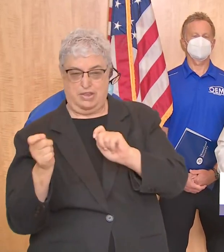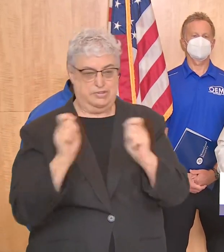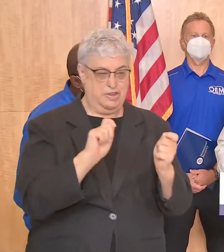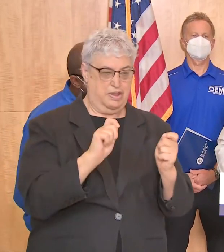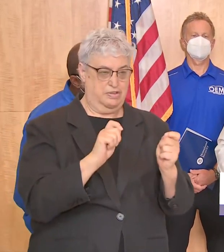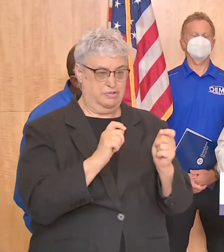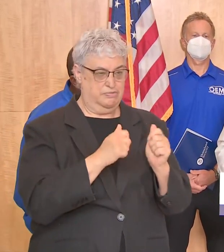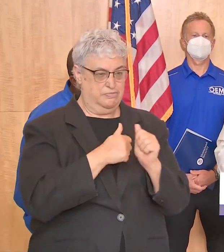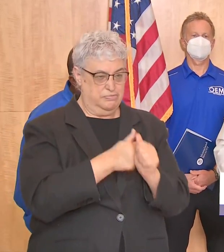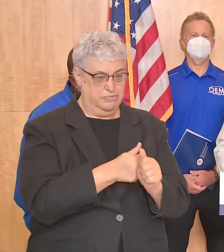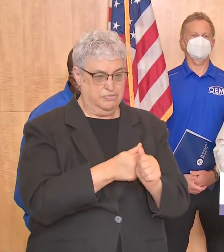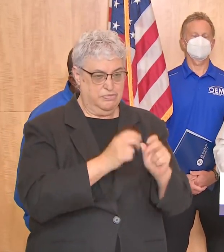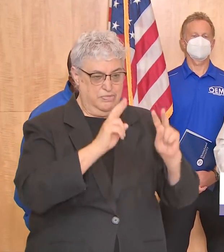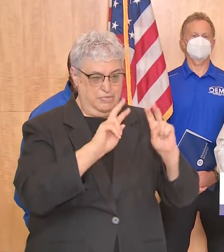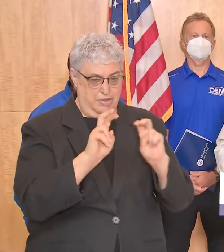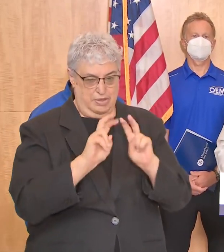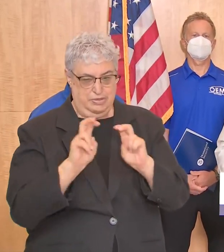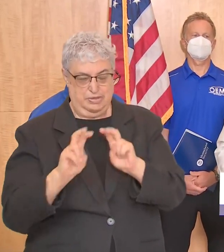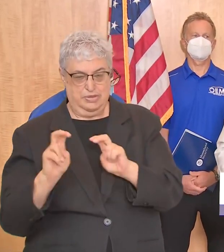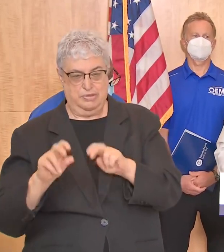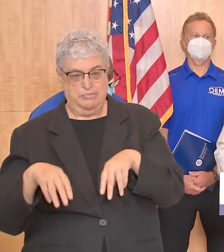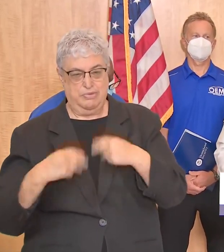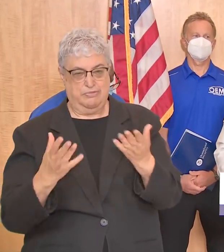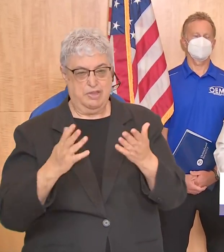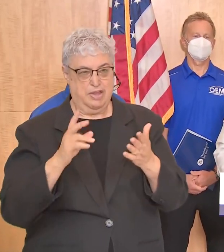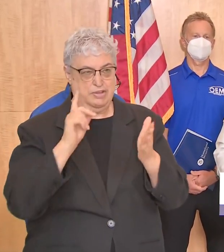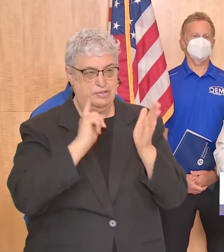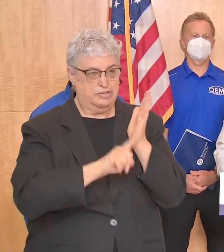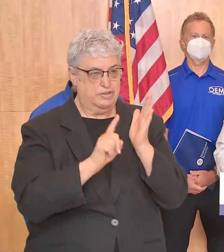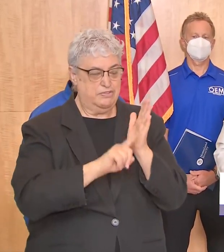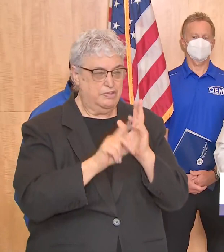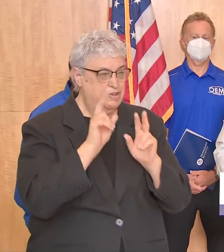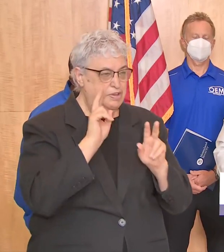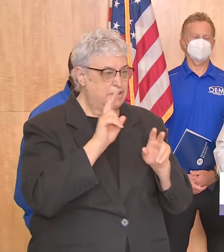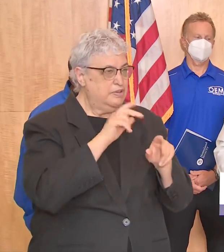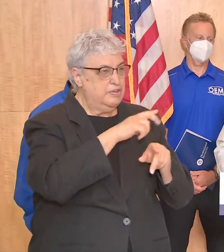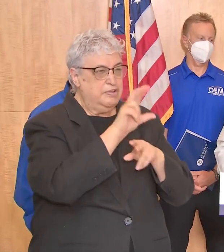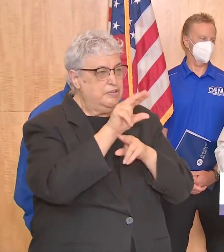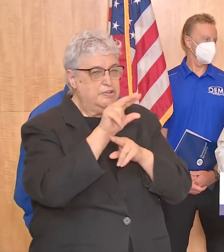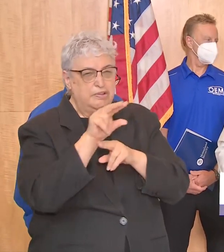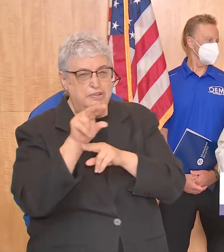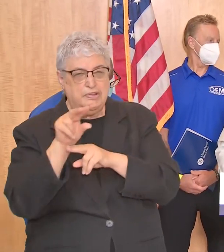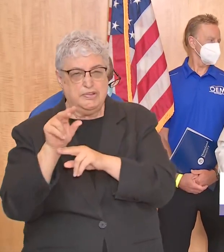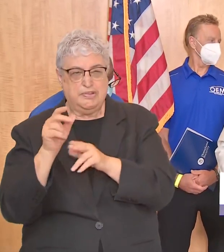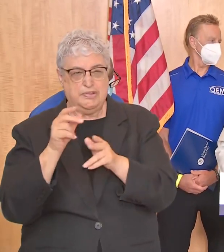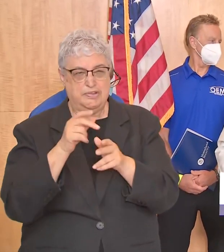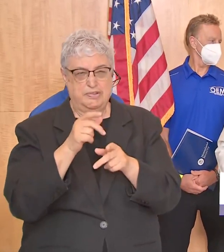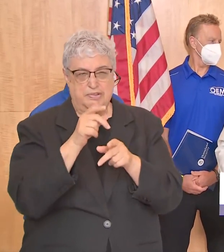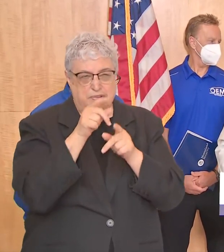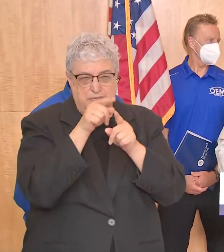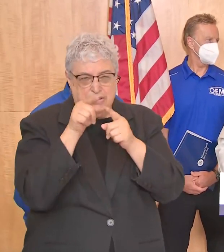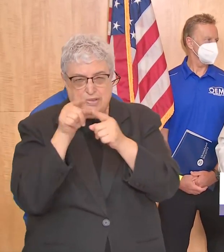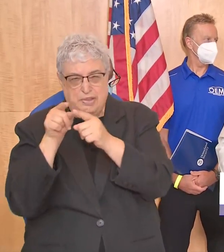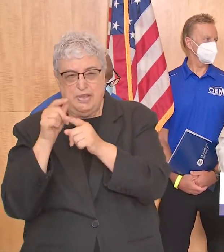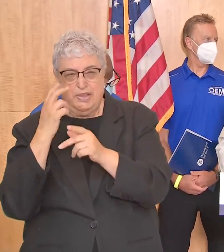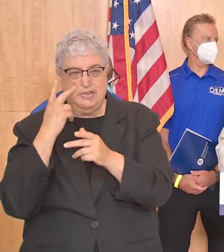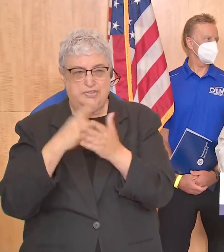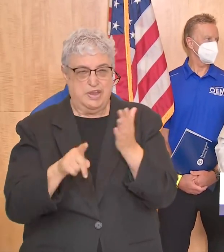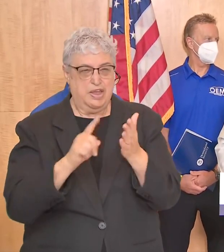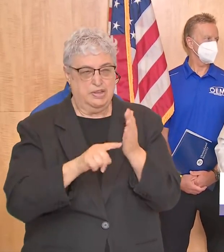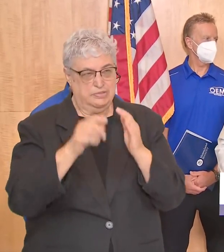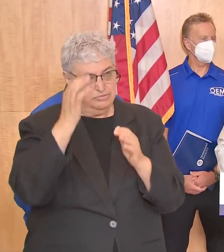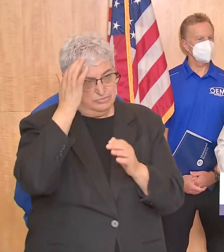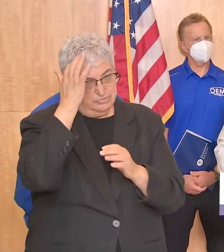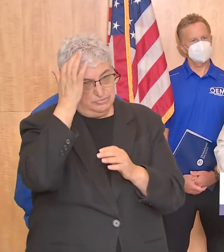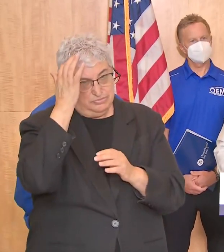uh for assessments and provide surveys for any damage that the uh that the city may have uh incurred we're